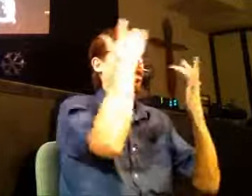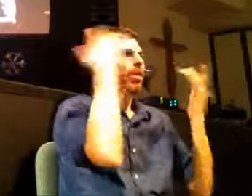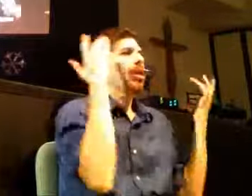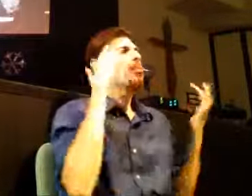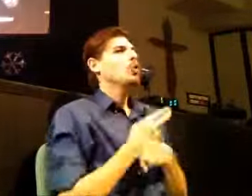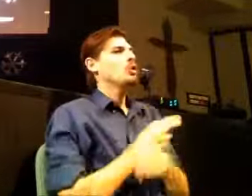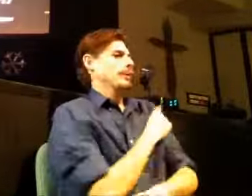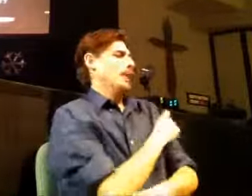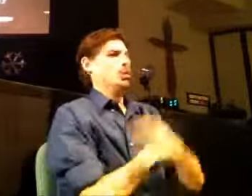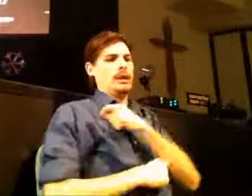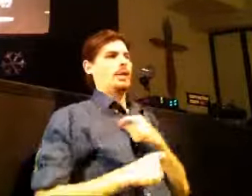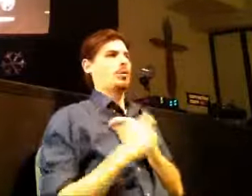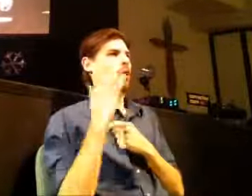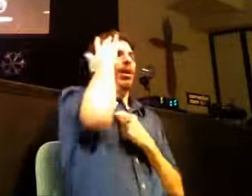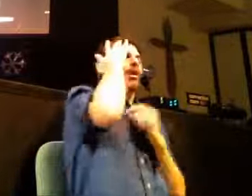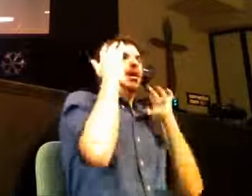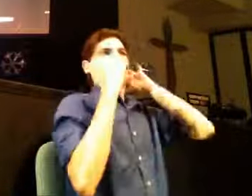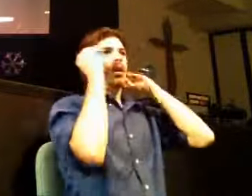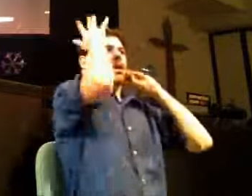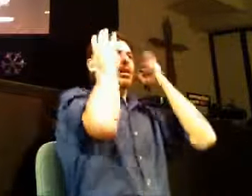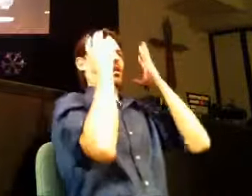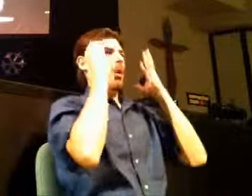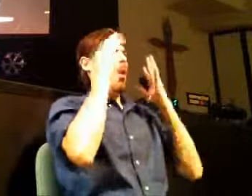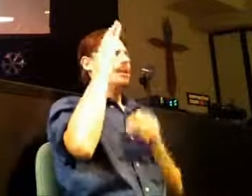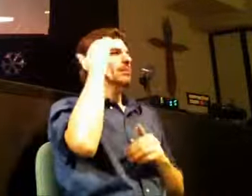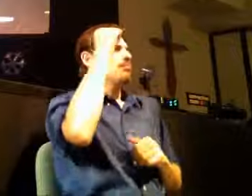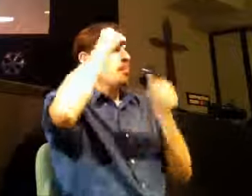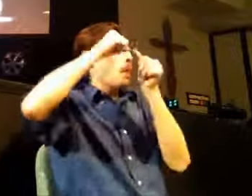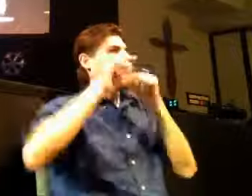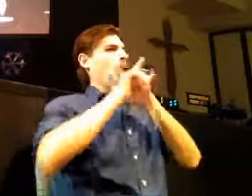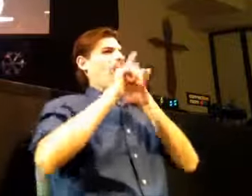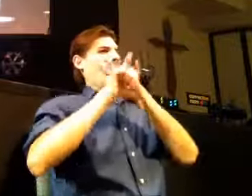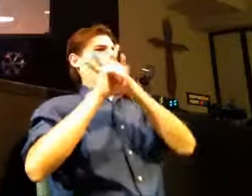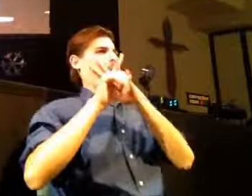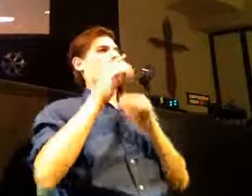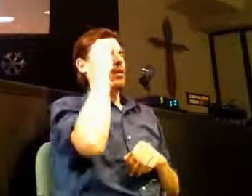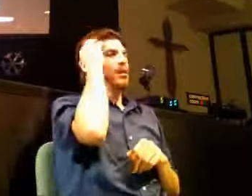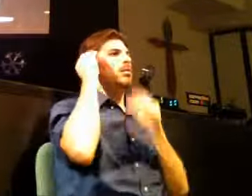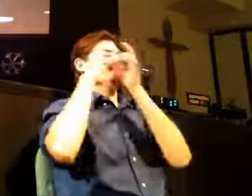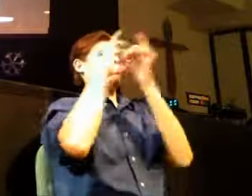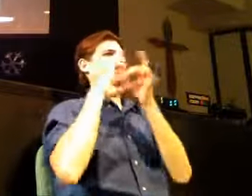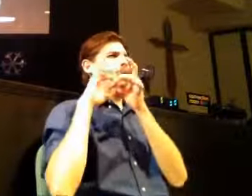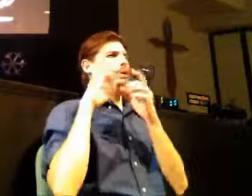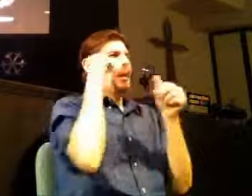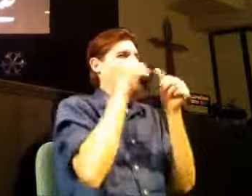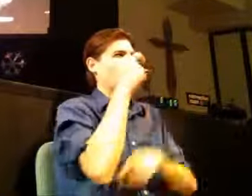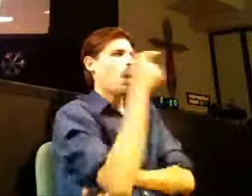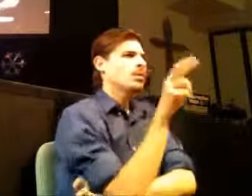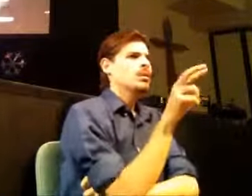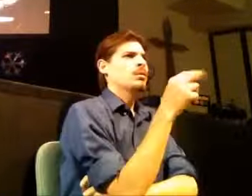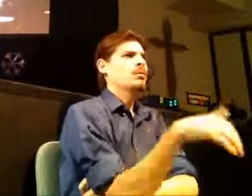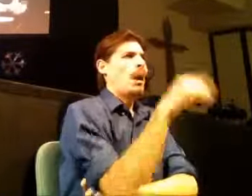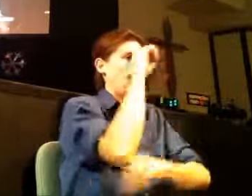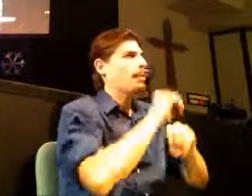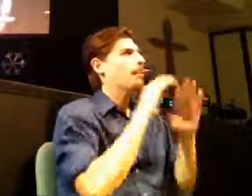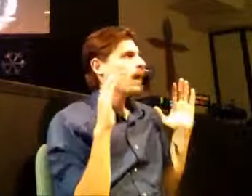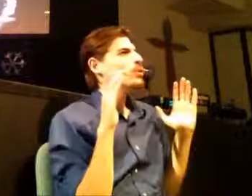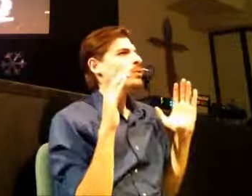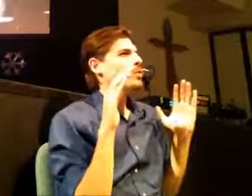tattoos to just stimulate whatever memories he did have or to fill in the gaps or to help him out and I remember just watching that movie and just thinking man imagine what it would be like if